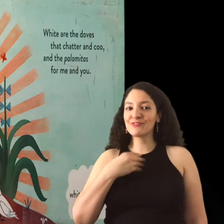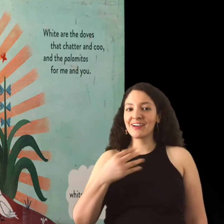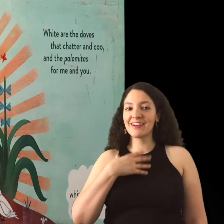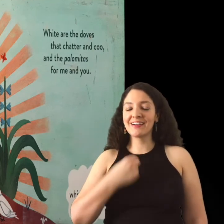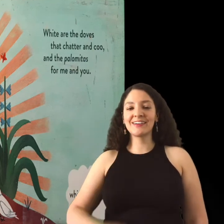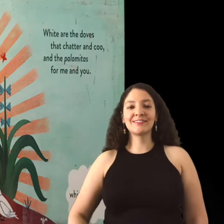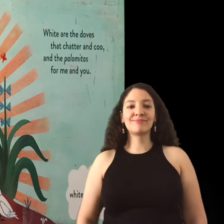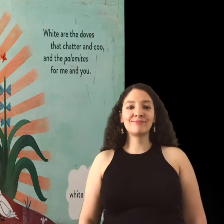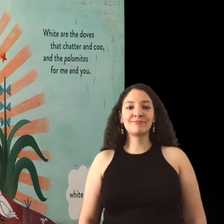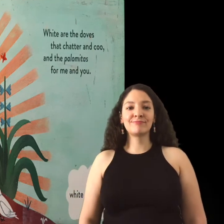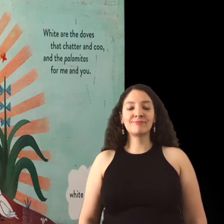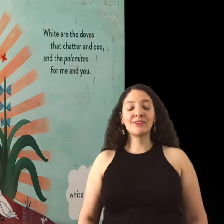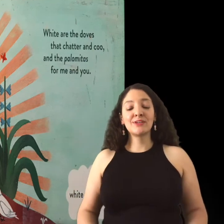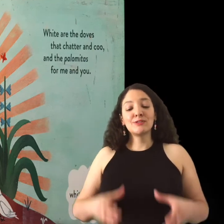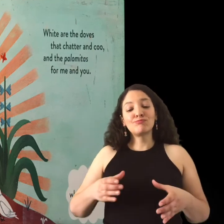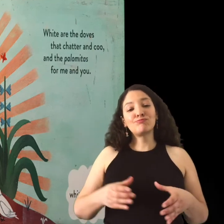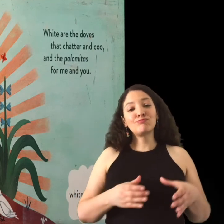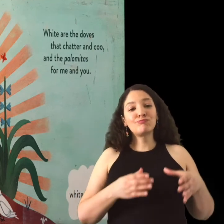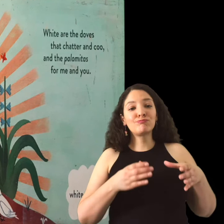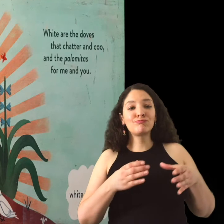Blanco. White.